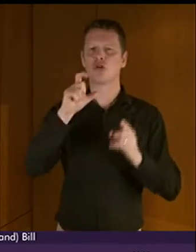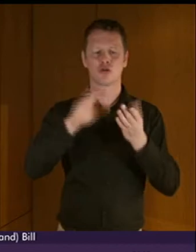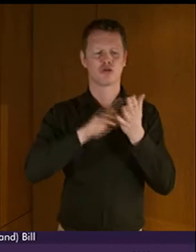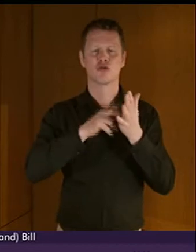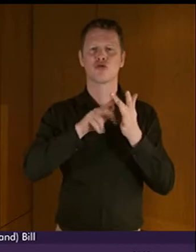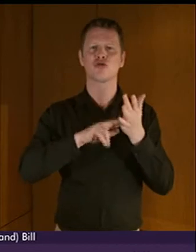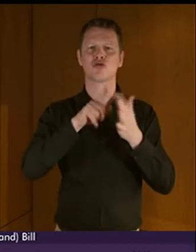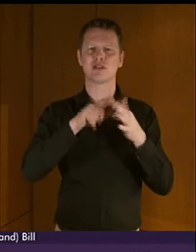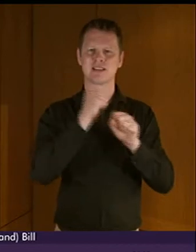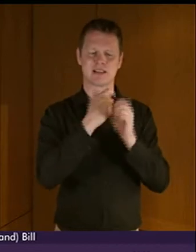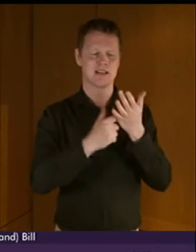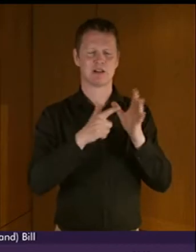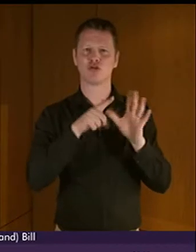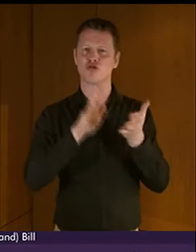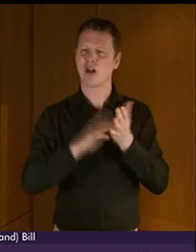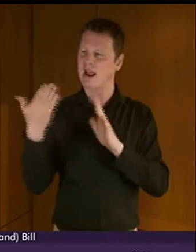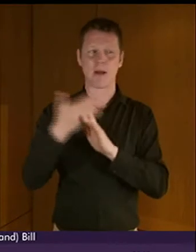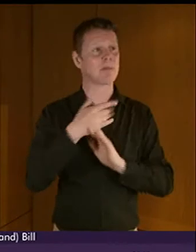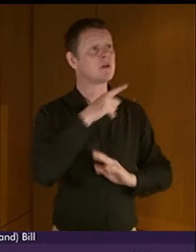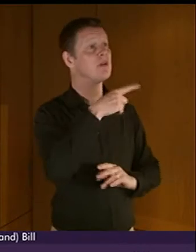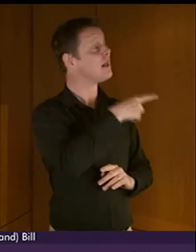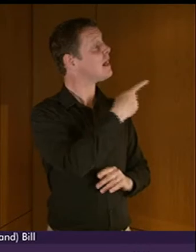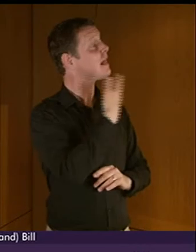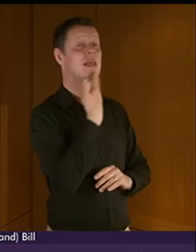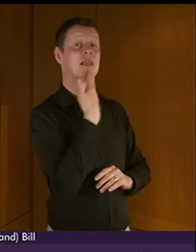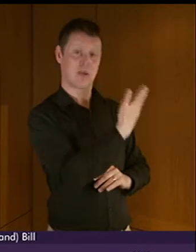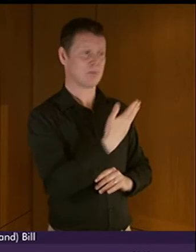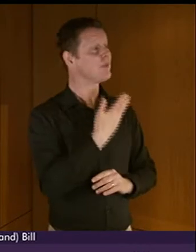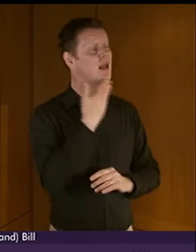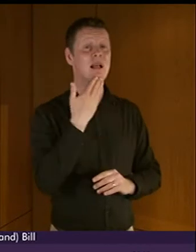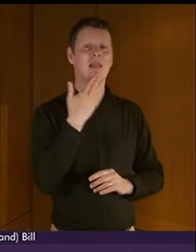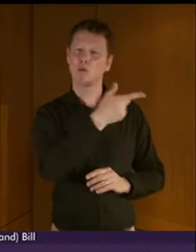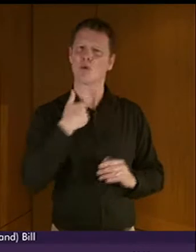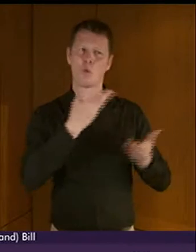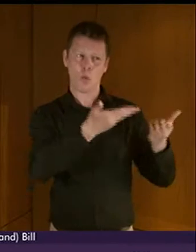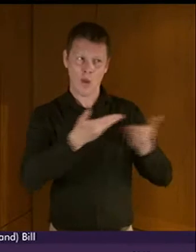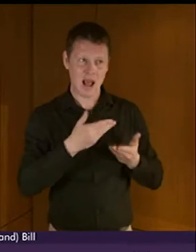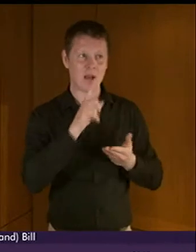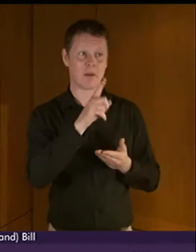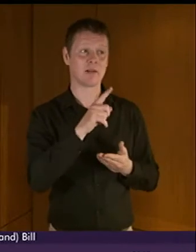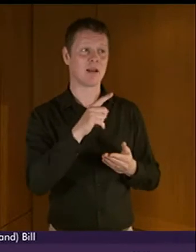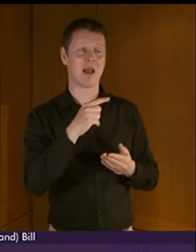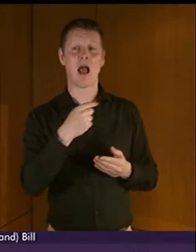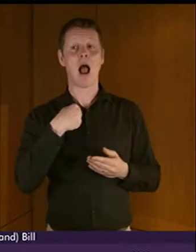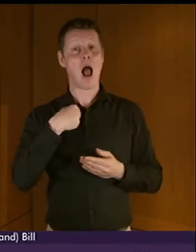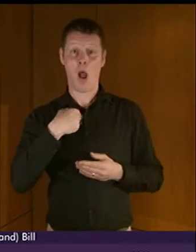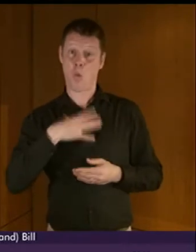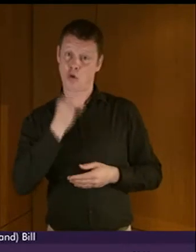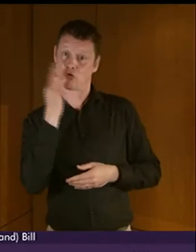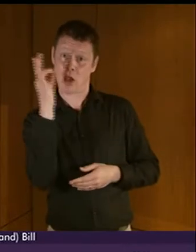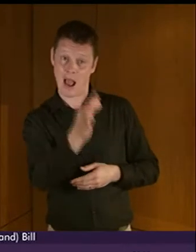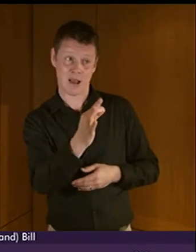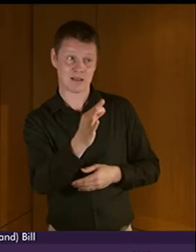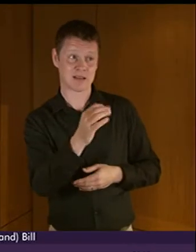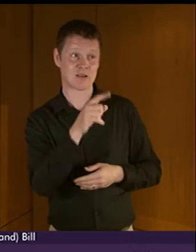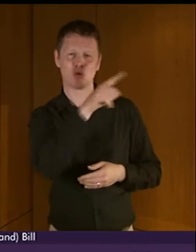you, Minister. That is very much to welcome. But in my contribution, I want to ask you, so I am preparing you for it, which in the list of